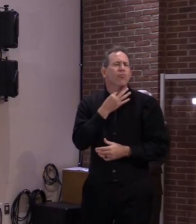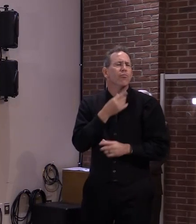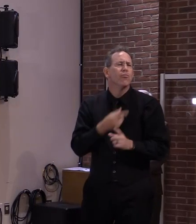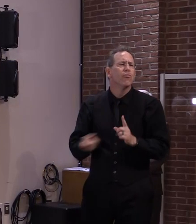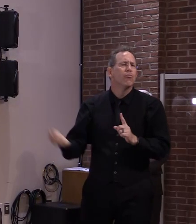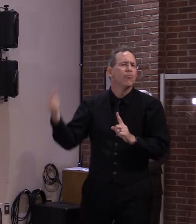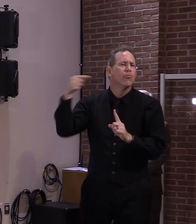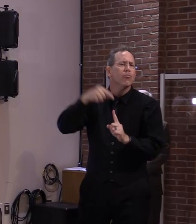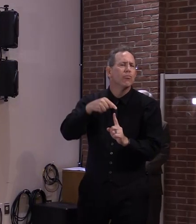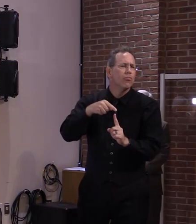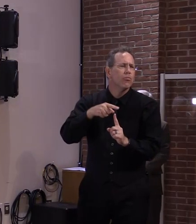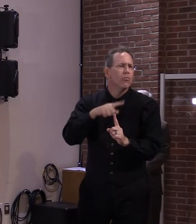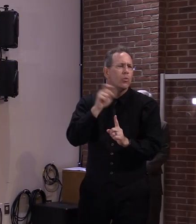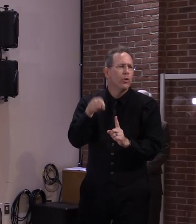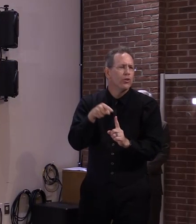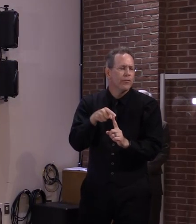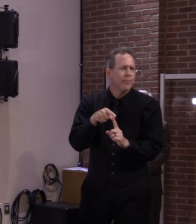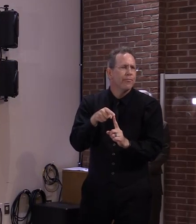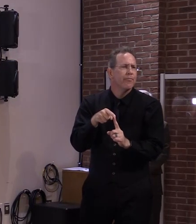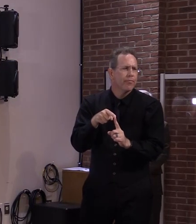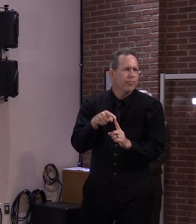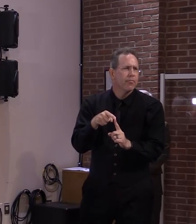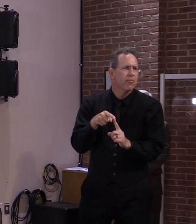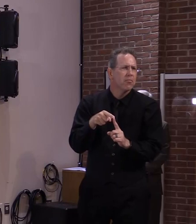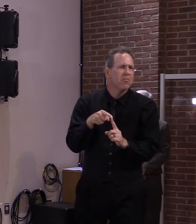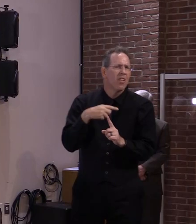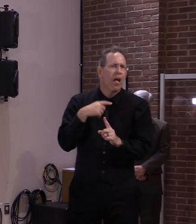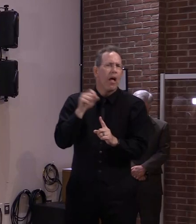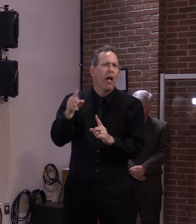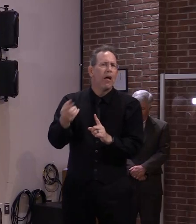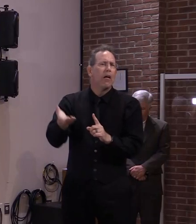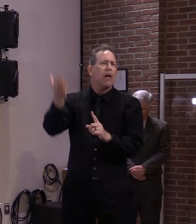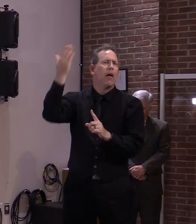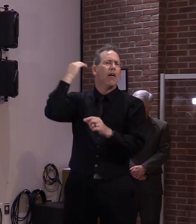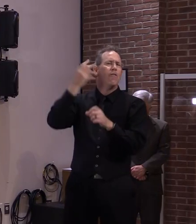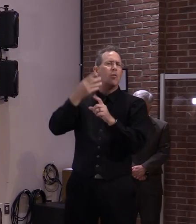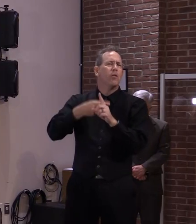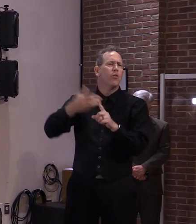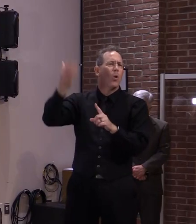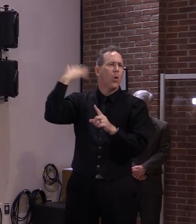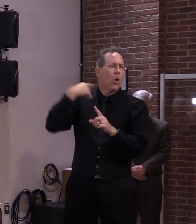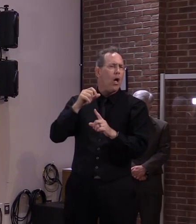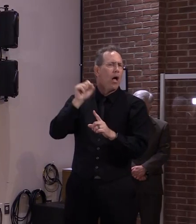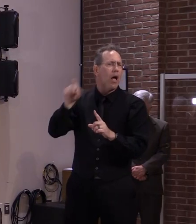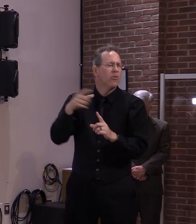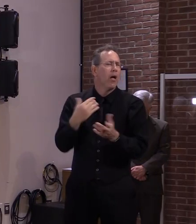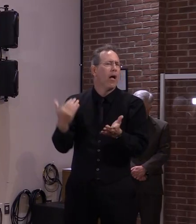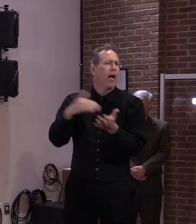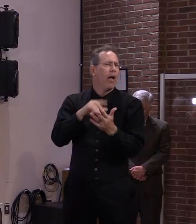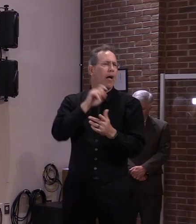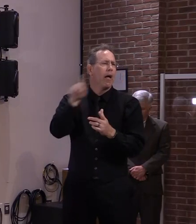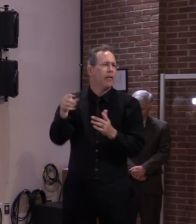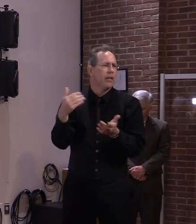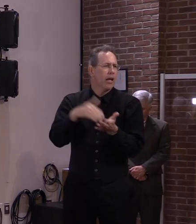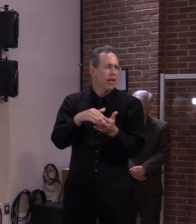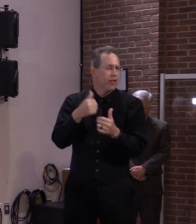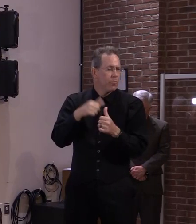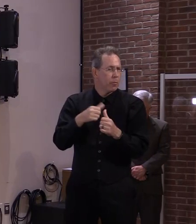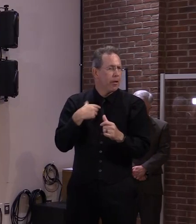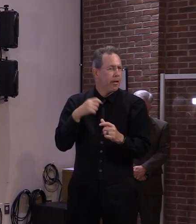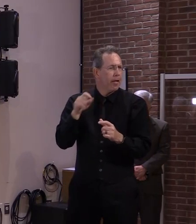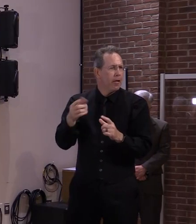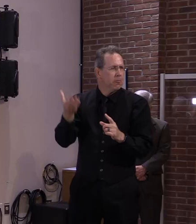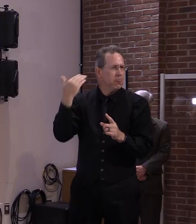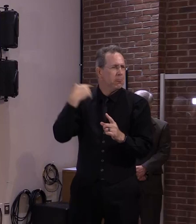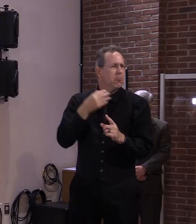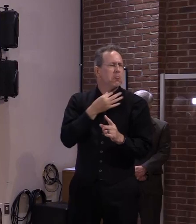i asked a handful of months ago um and at the time he basically kind of said you know we're we're still right in the thick of it